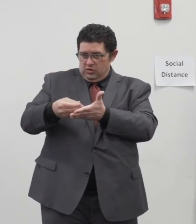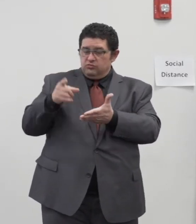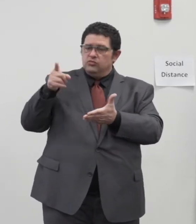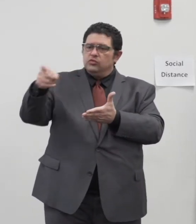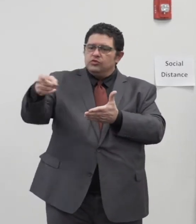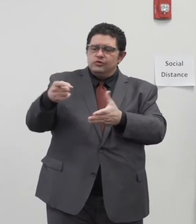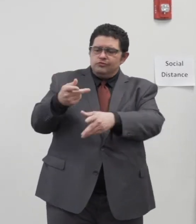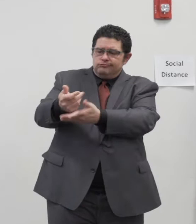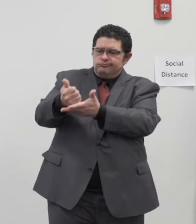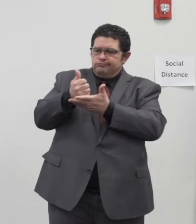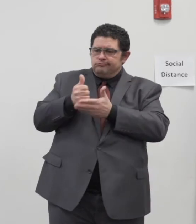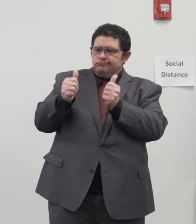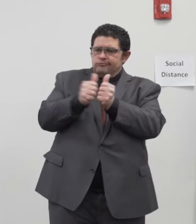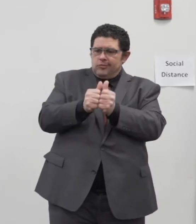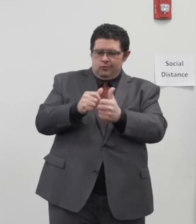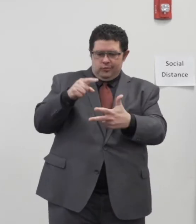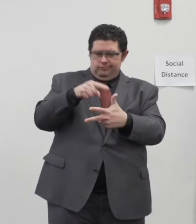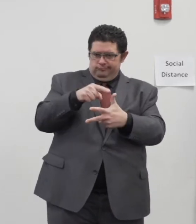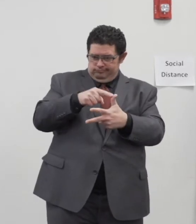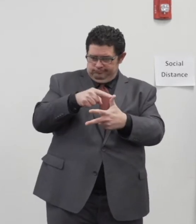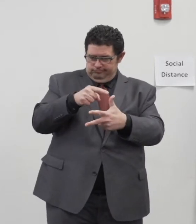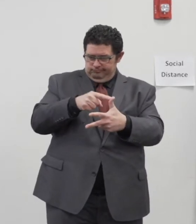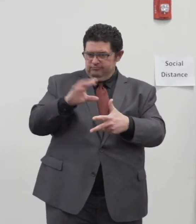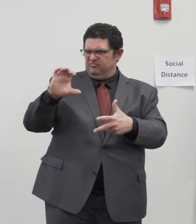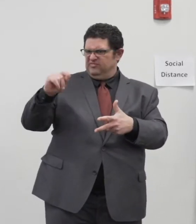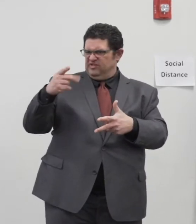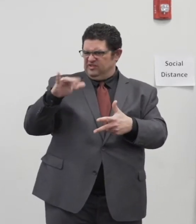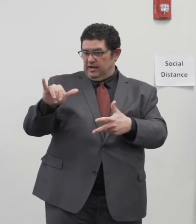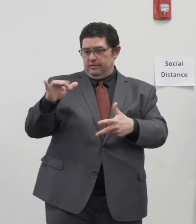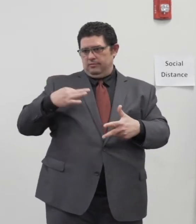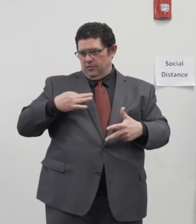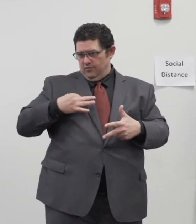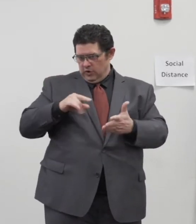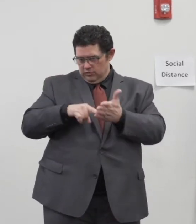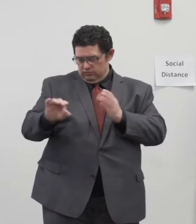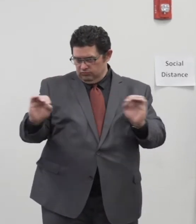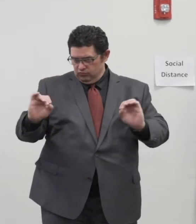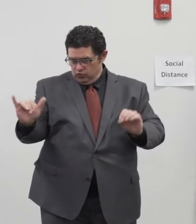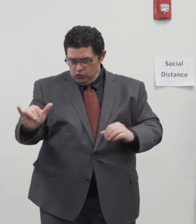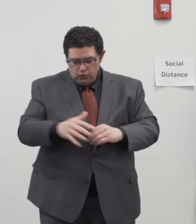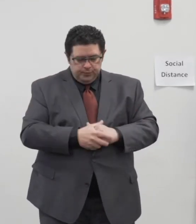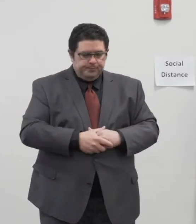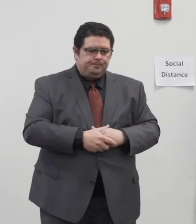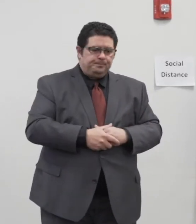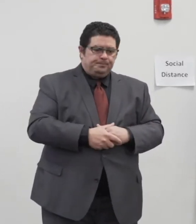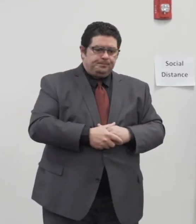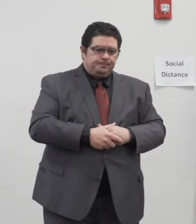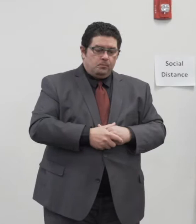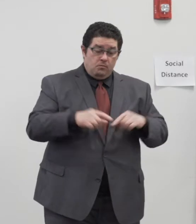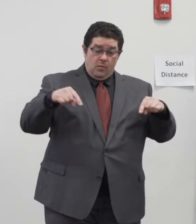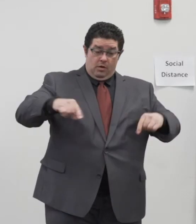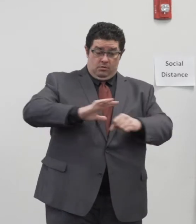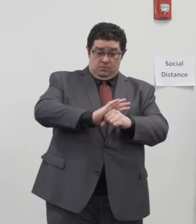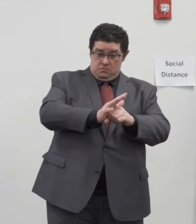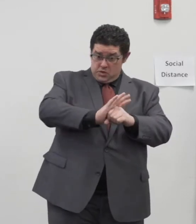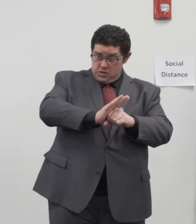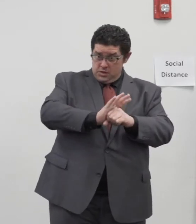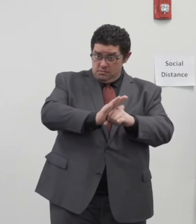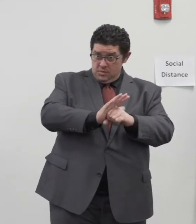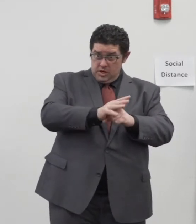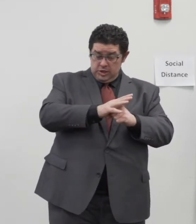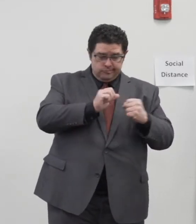Cares Act. Kathy will also be a volunteer. In dealing with this pandemic, it's important to bring